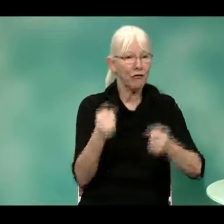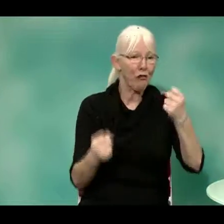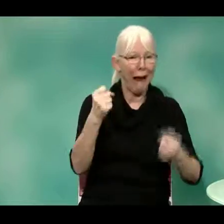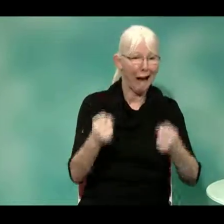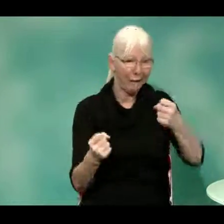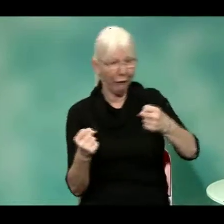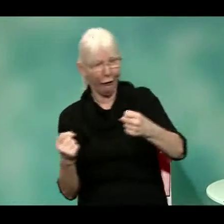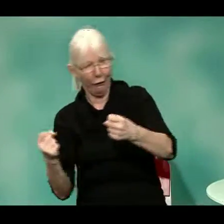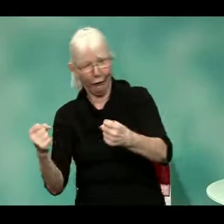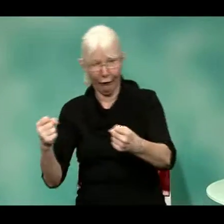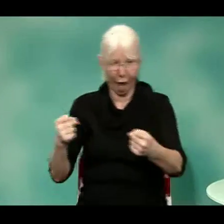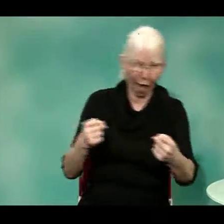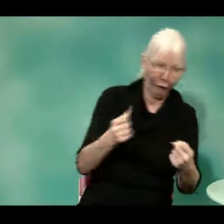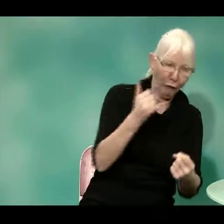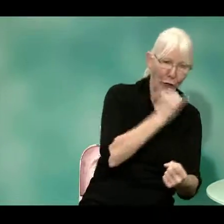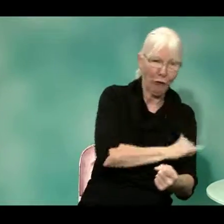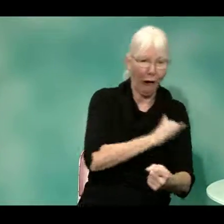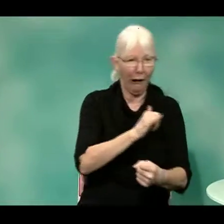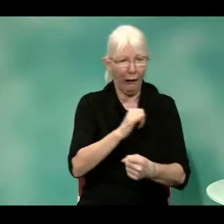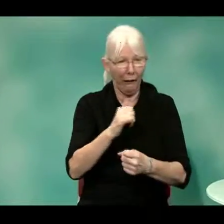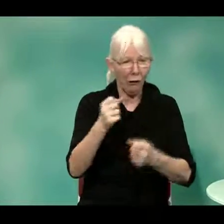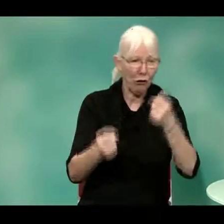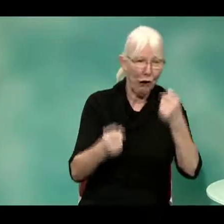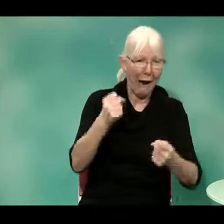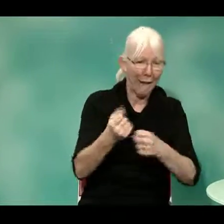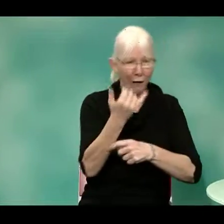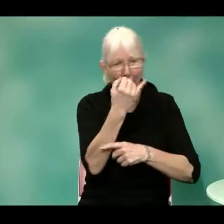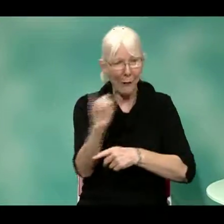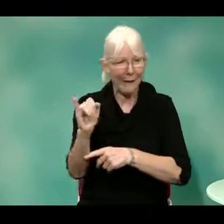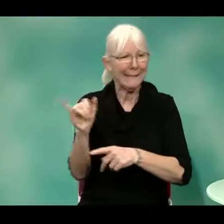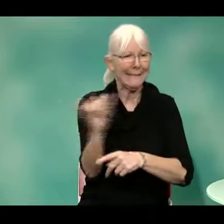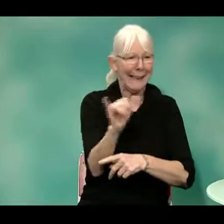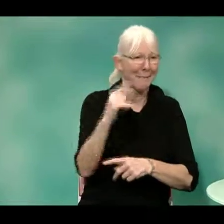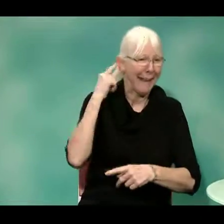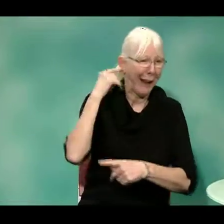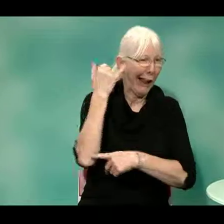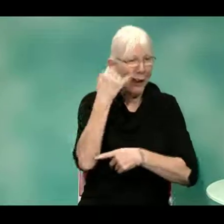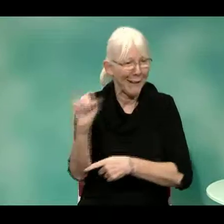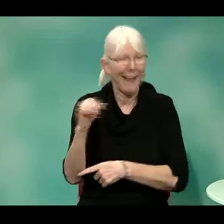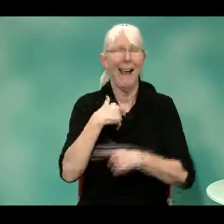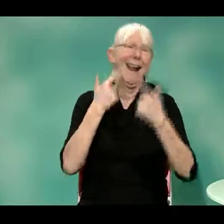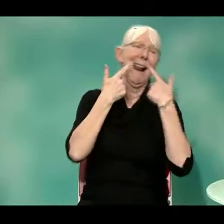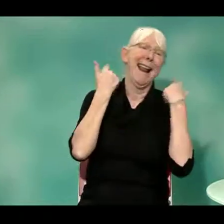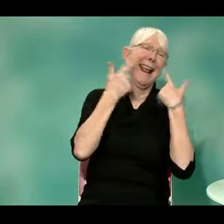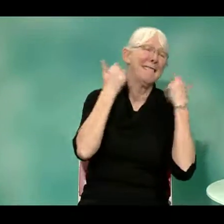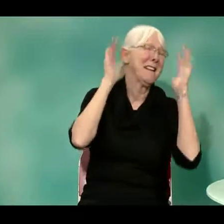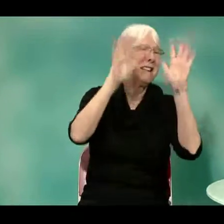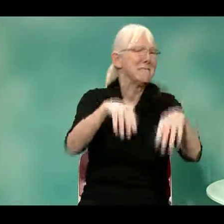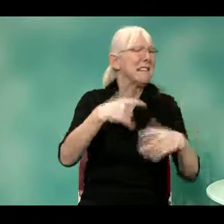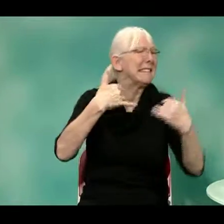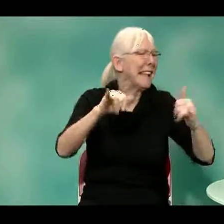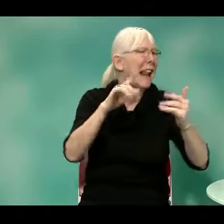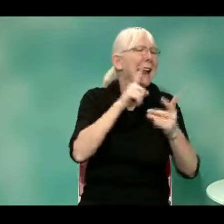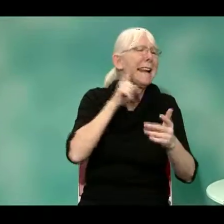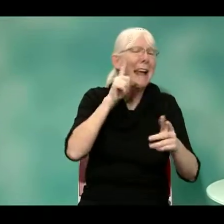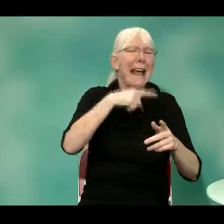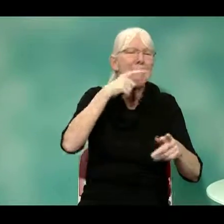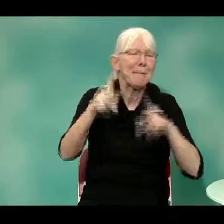you know, that, it sounds like, you know, driving under the influence, driving impaired or whatever, hearing impaired. I don't know. So that was